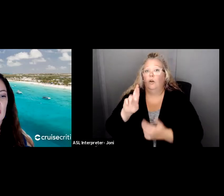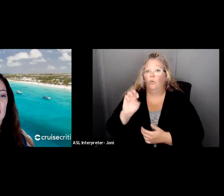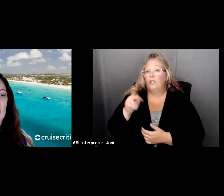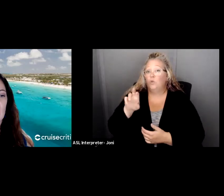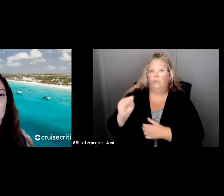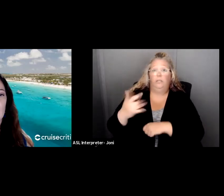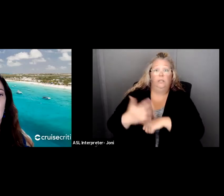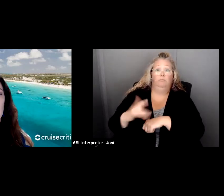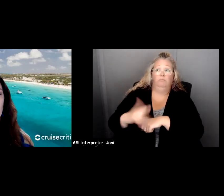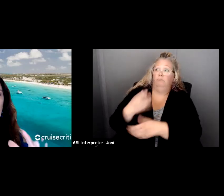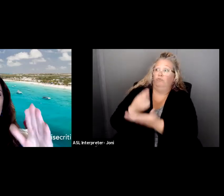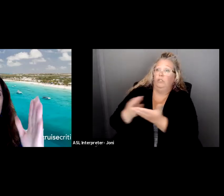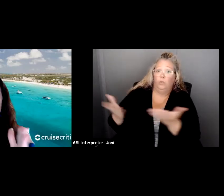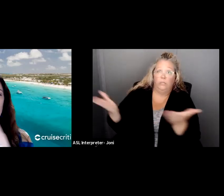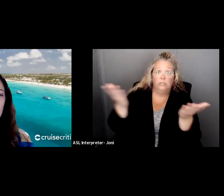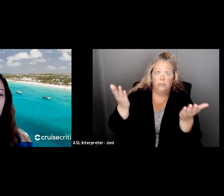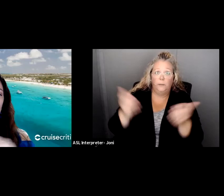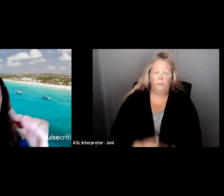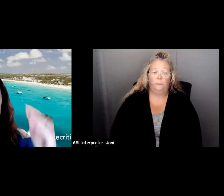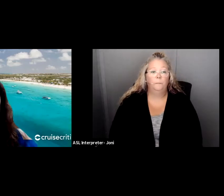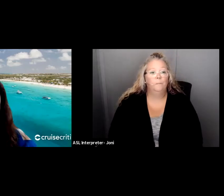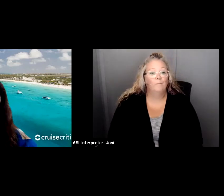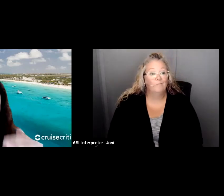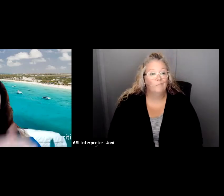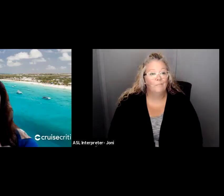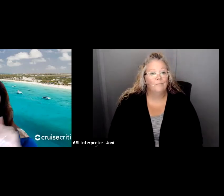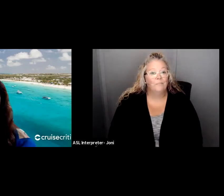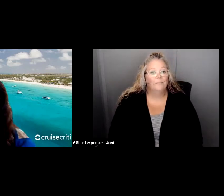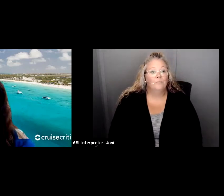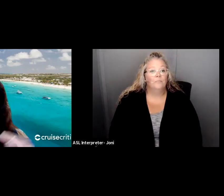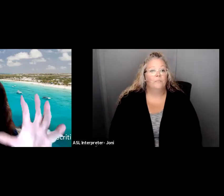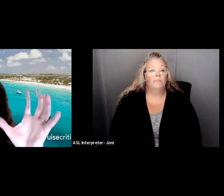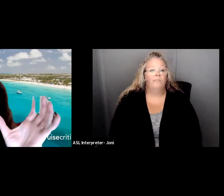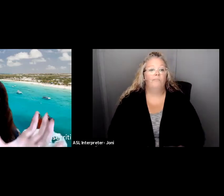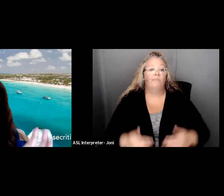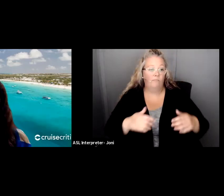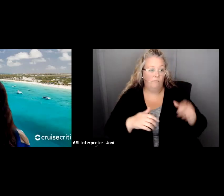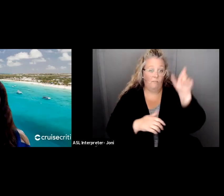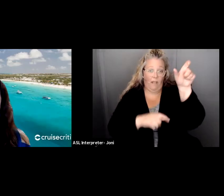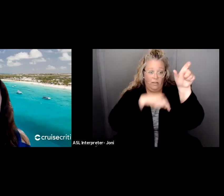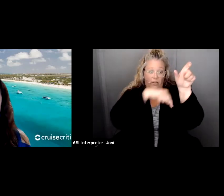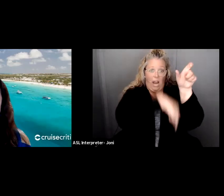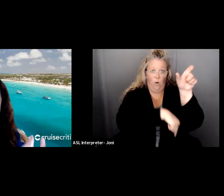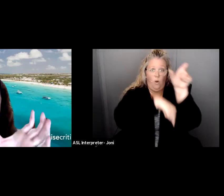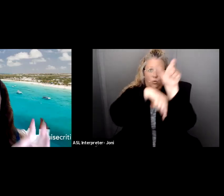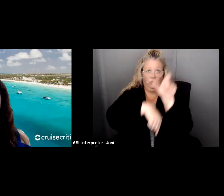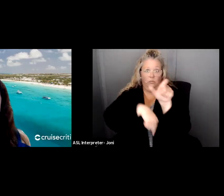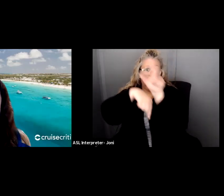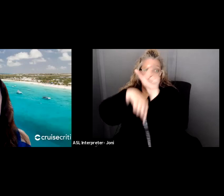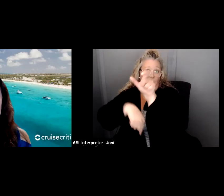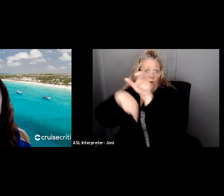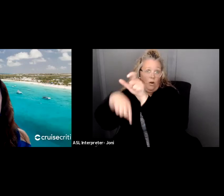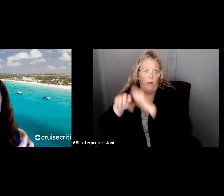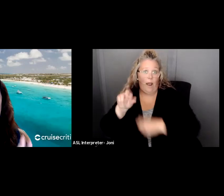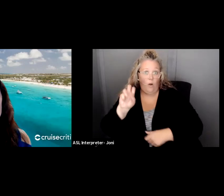stages, the next slide has under each column arrows and all those arrows, those five arrows